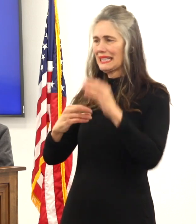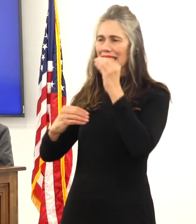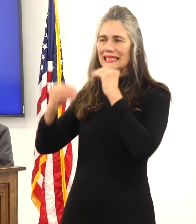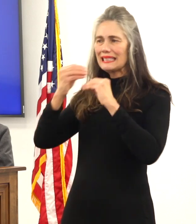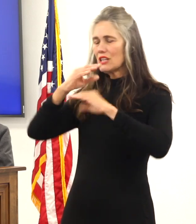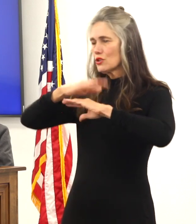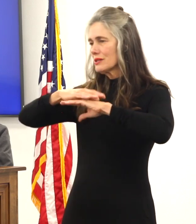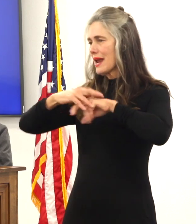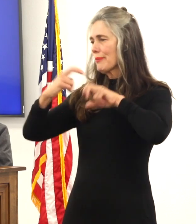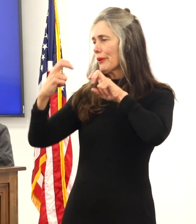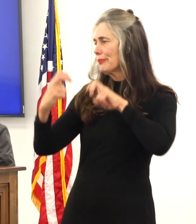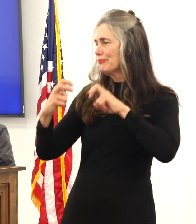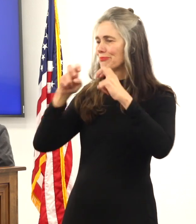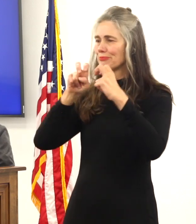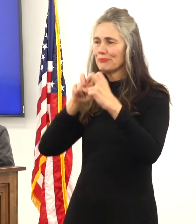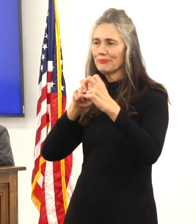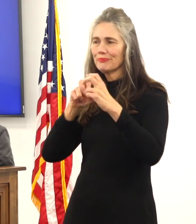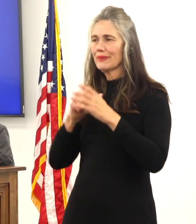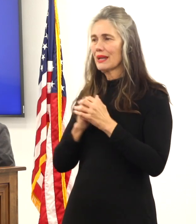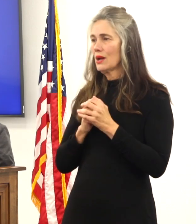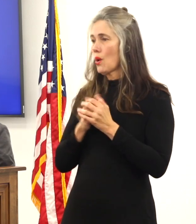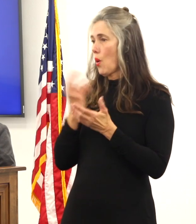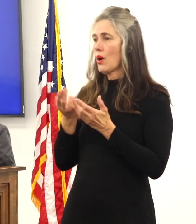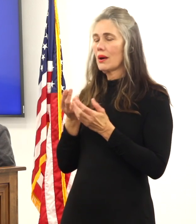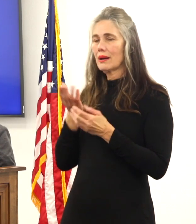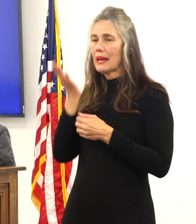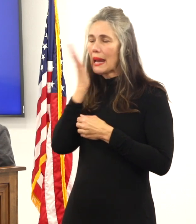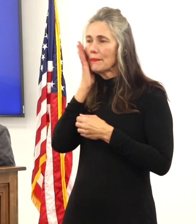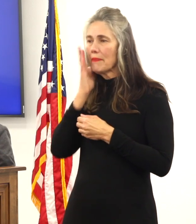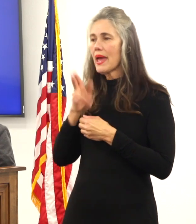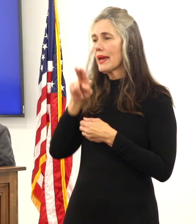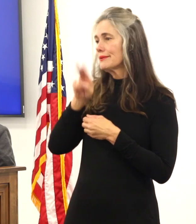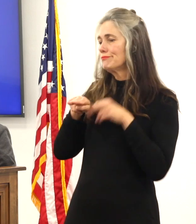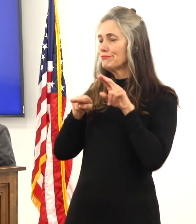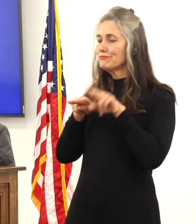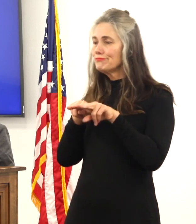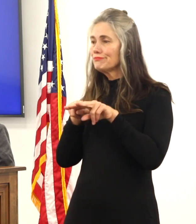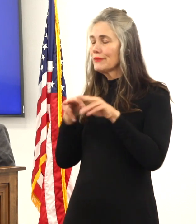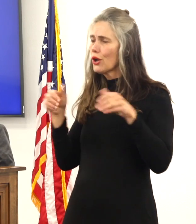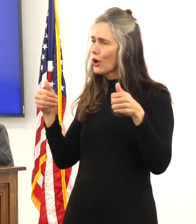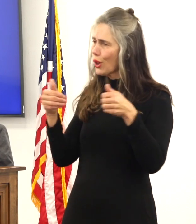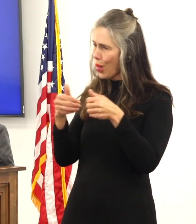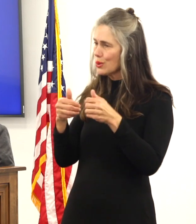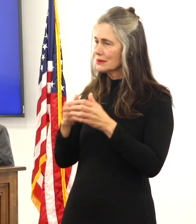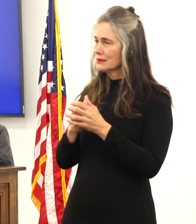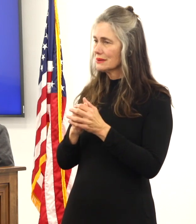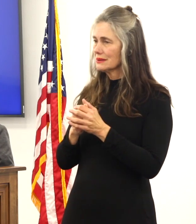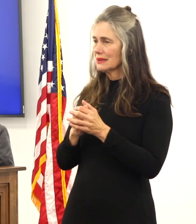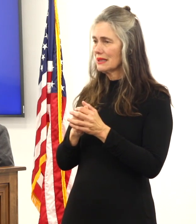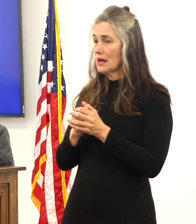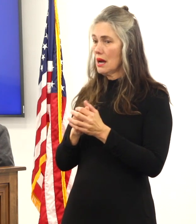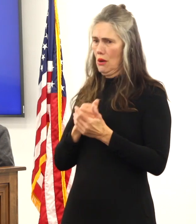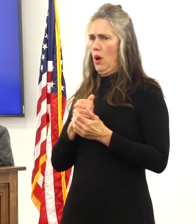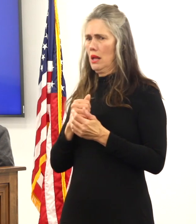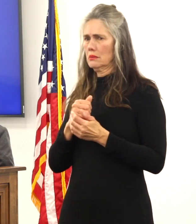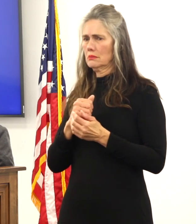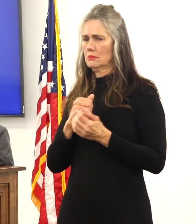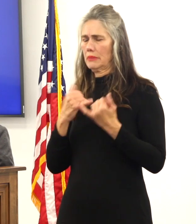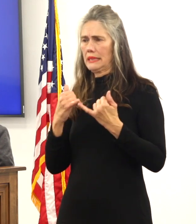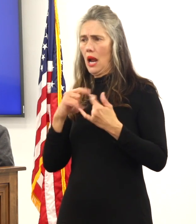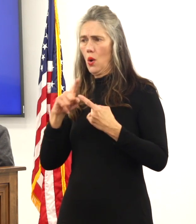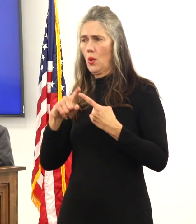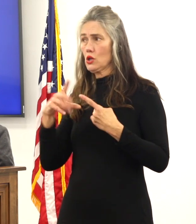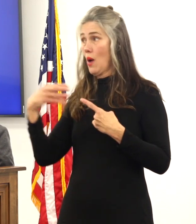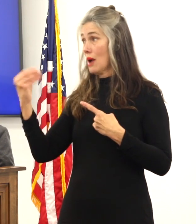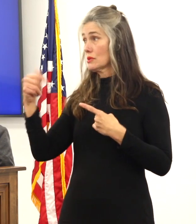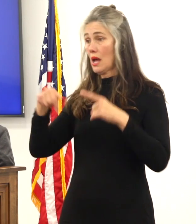proximity or literally dare I say in bed in close proximity that we then need to say but when you go outside you